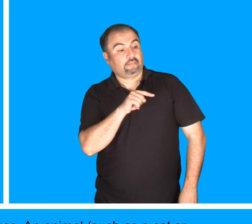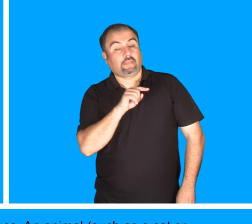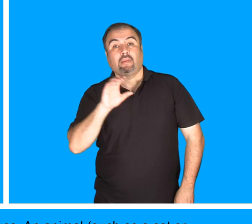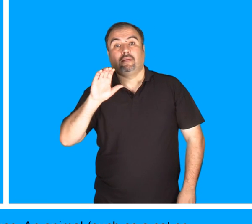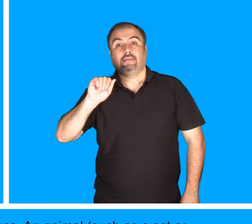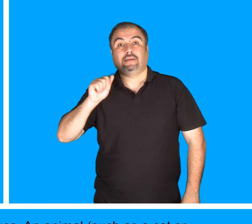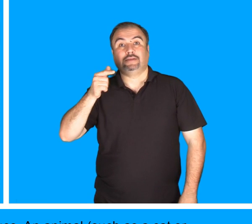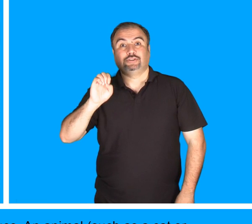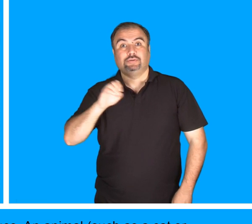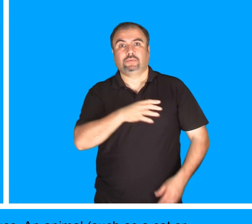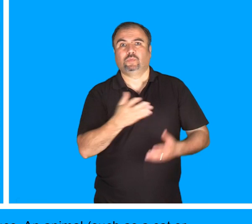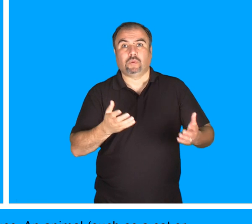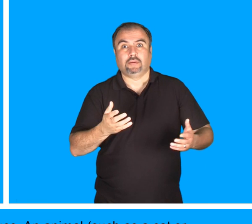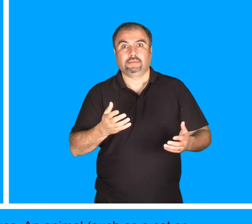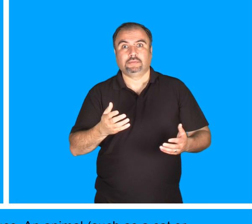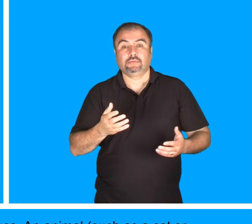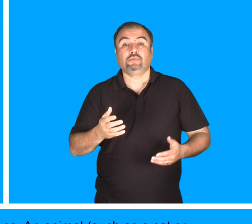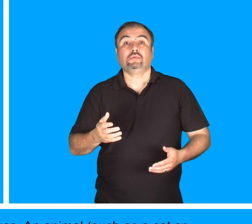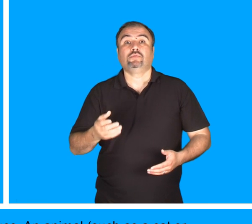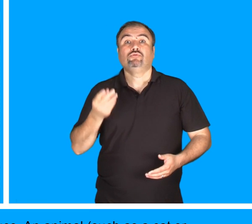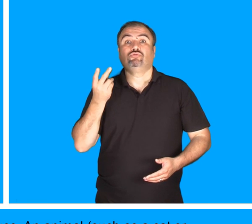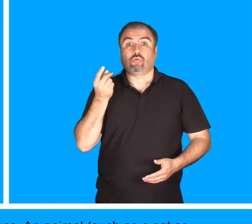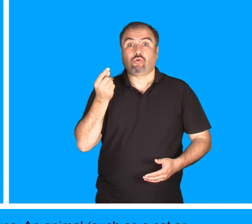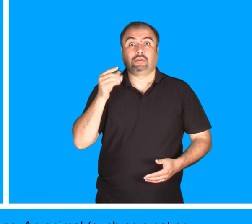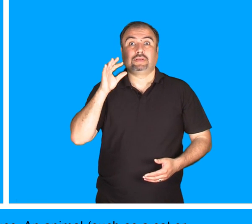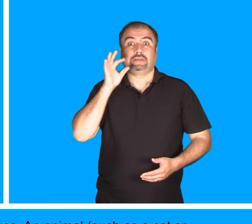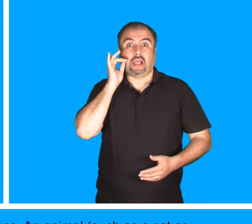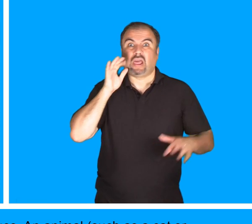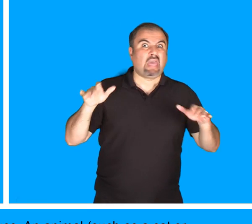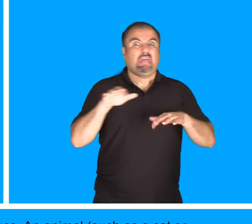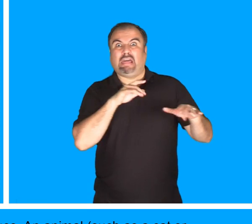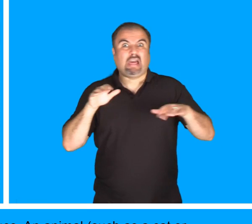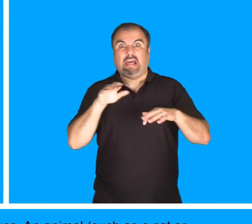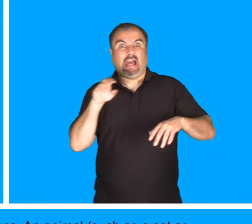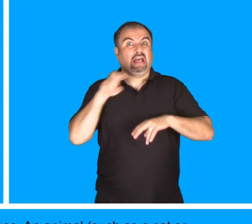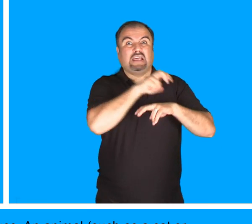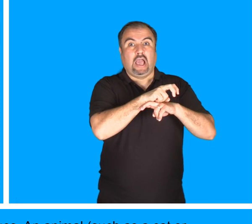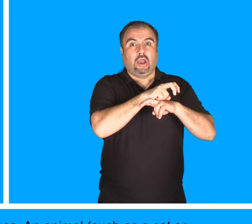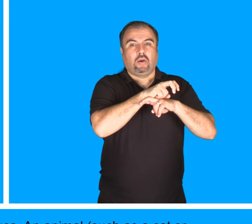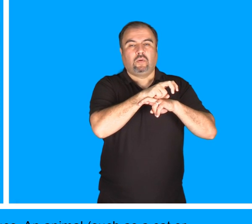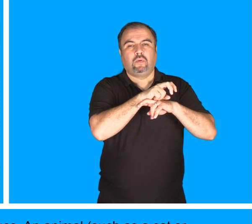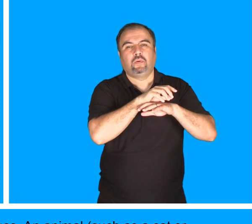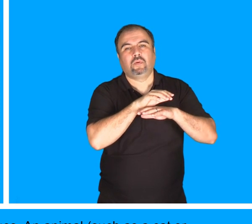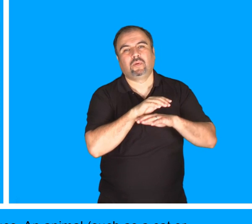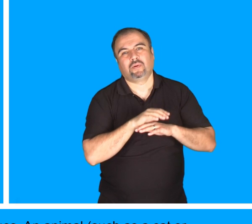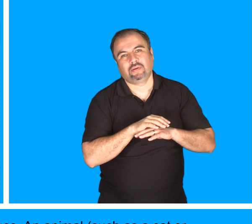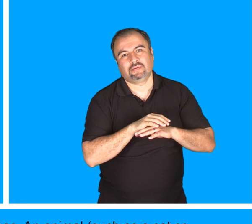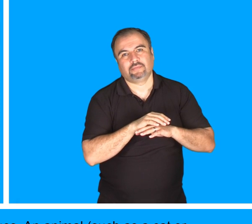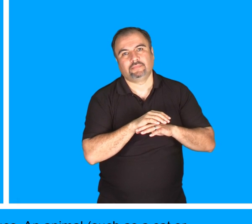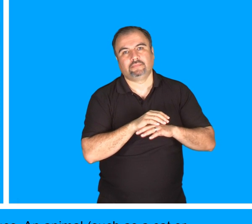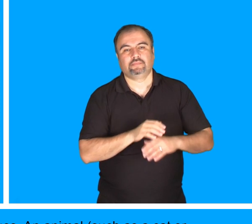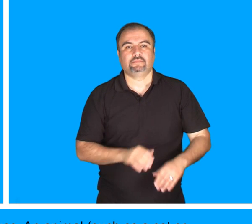These are empty animal cages. An animal, such as a cat or small dog, can be isolated and calmed in a cage.